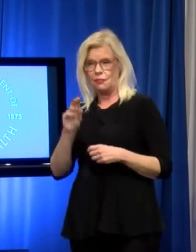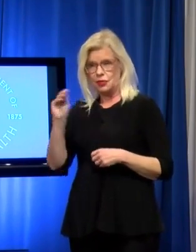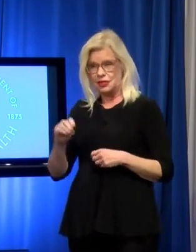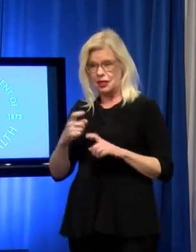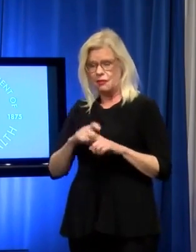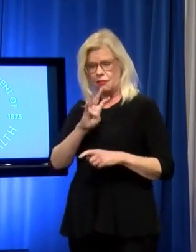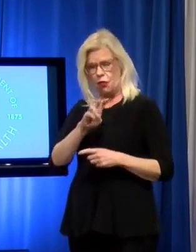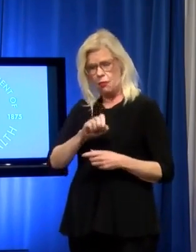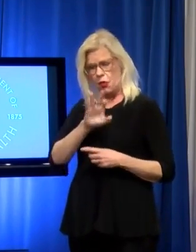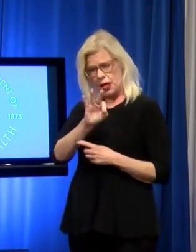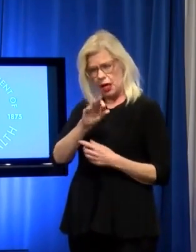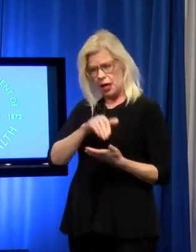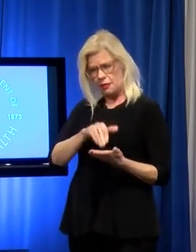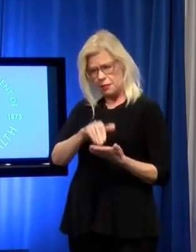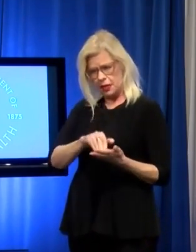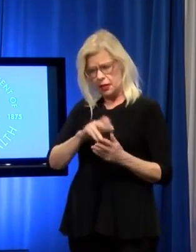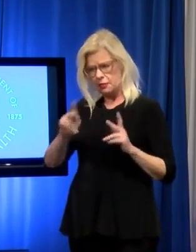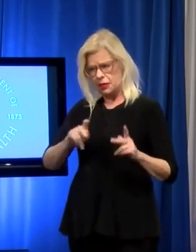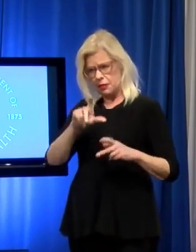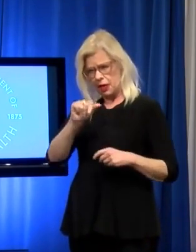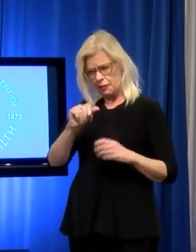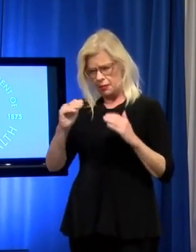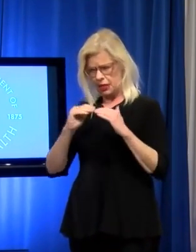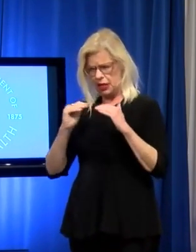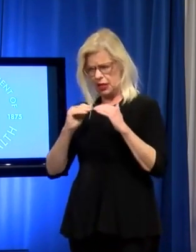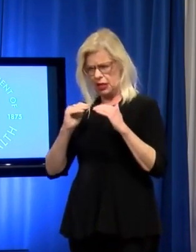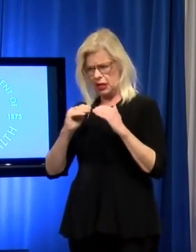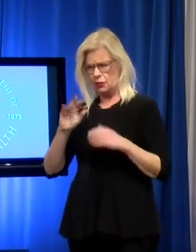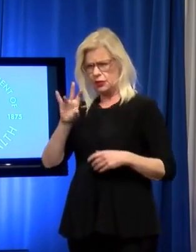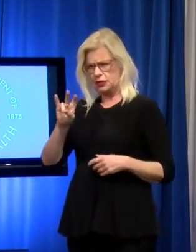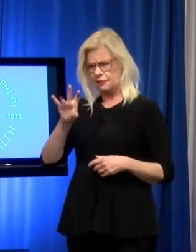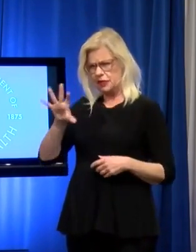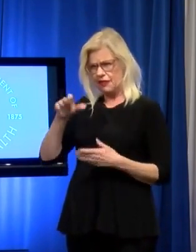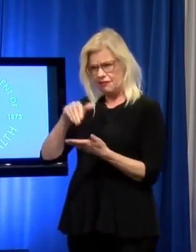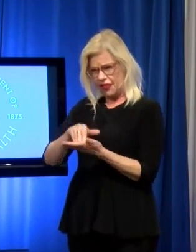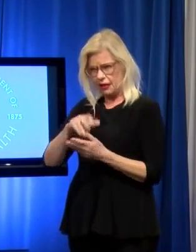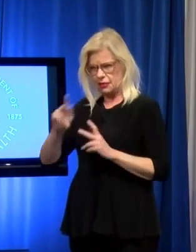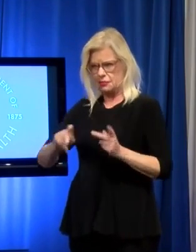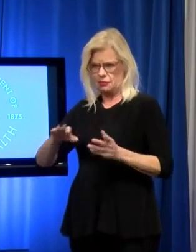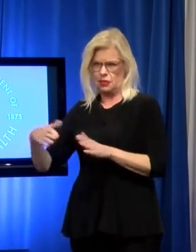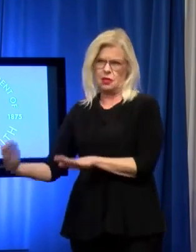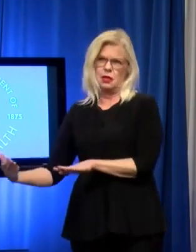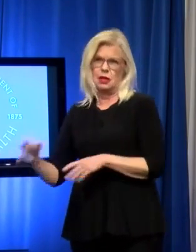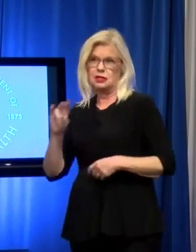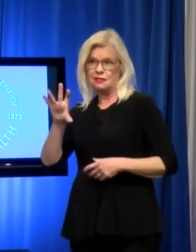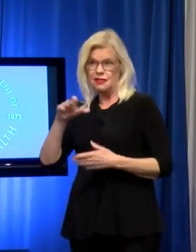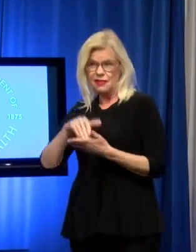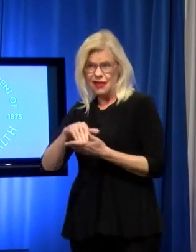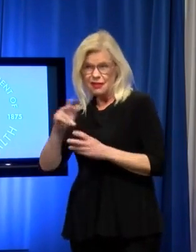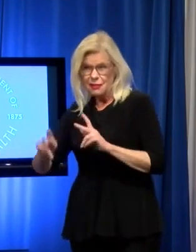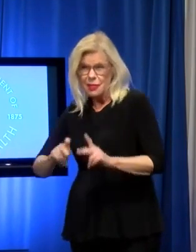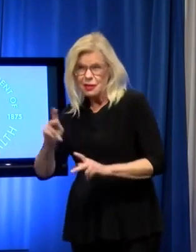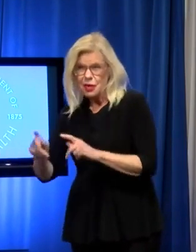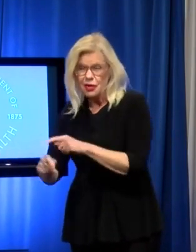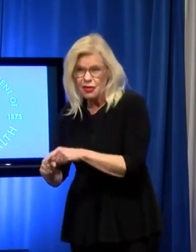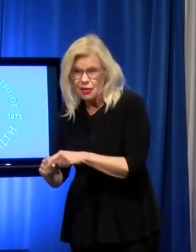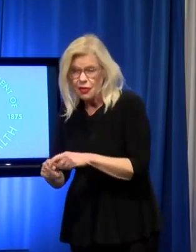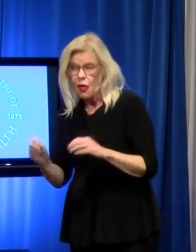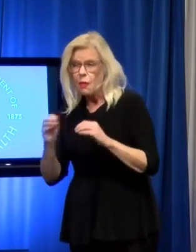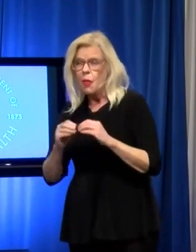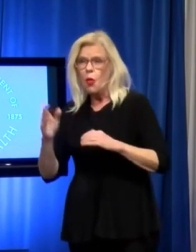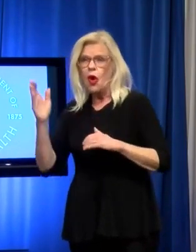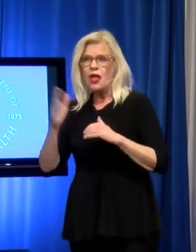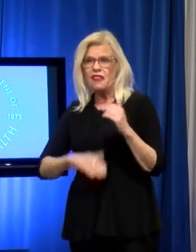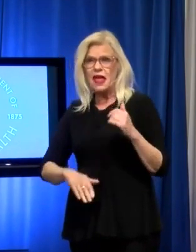4.9 million Alabamians, that's about 75,000 deaths. That 75,000 is a number bigger than all, but